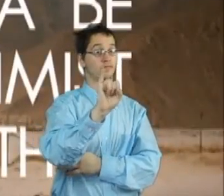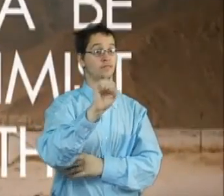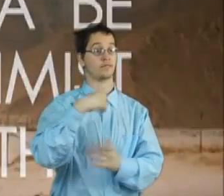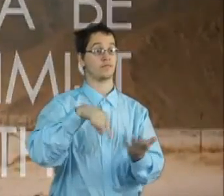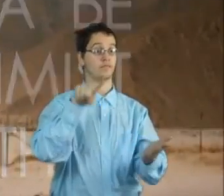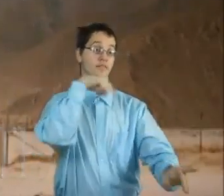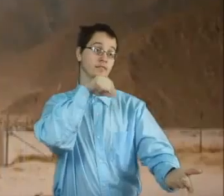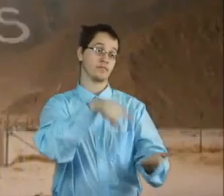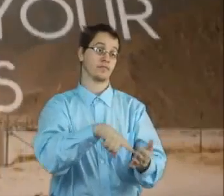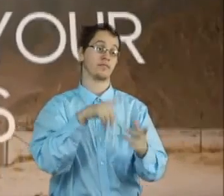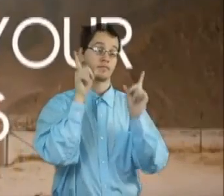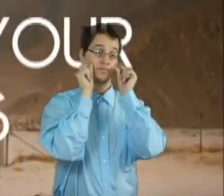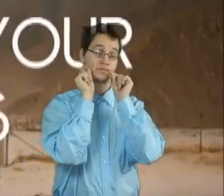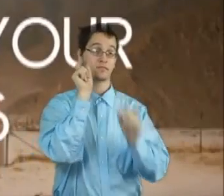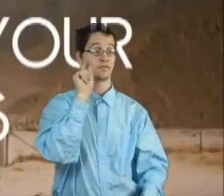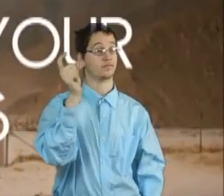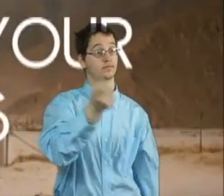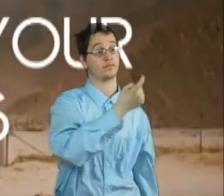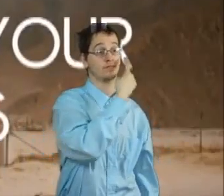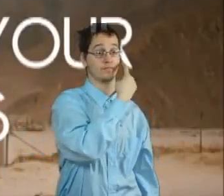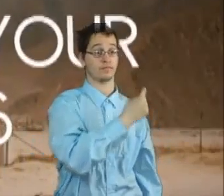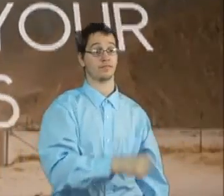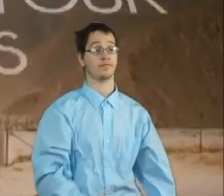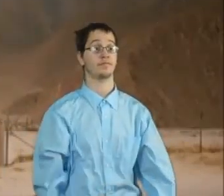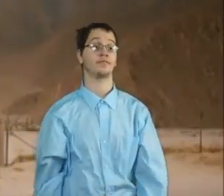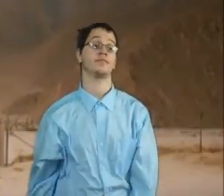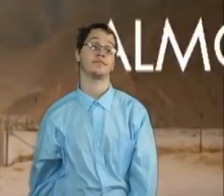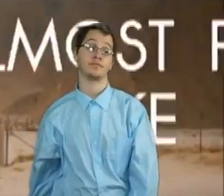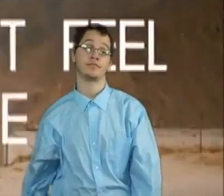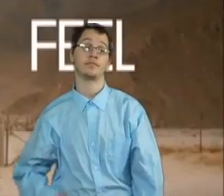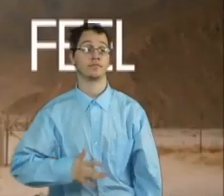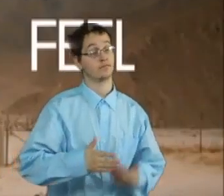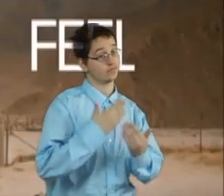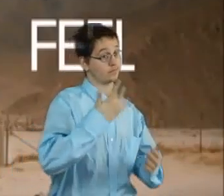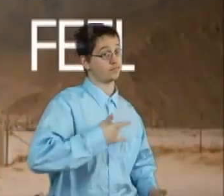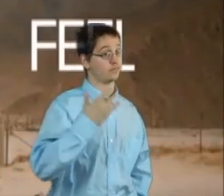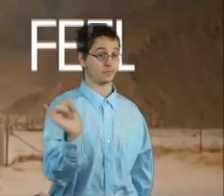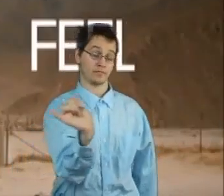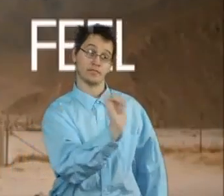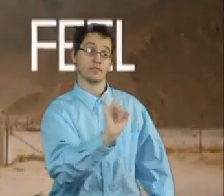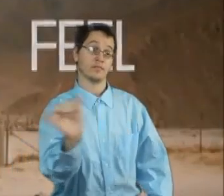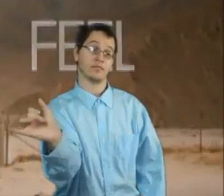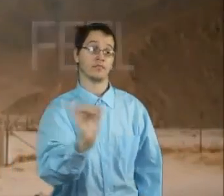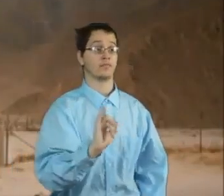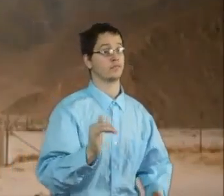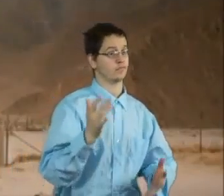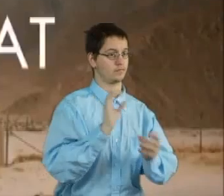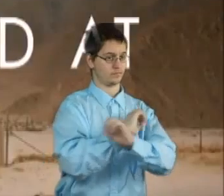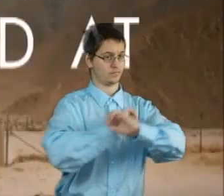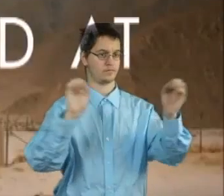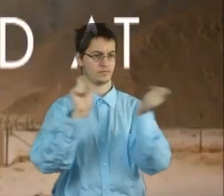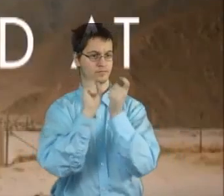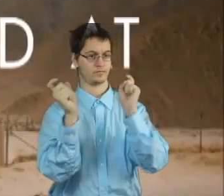optimist about this? How am you close your eyes? Does it almost feel like nothing